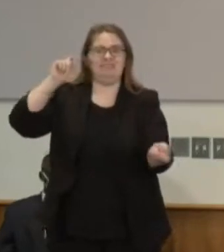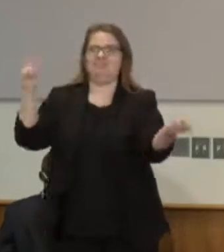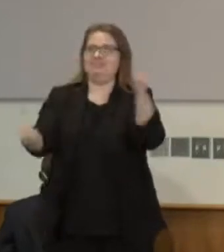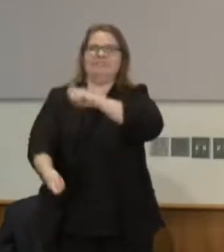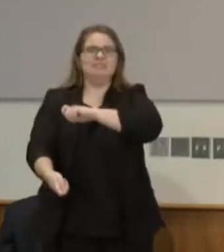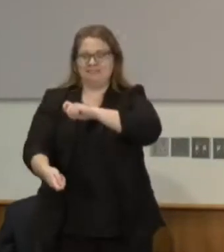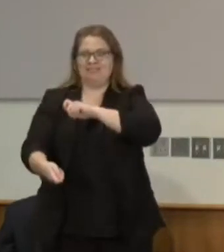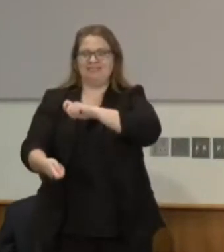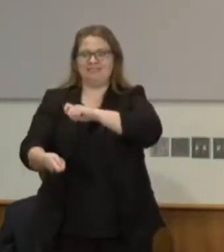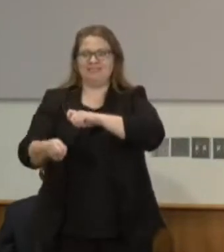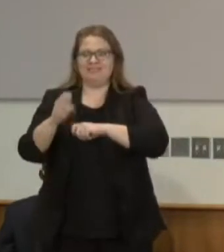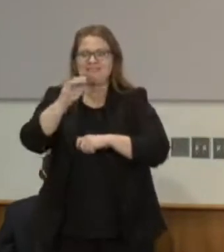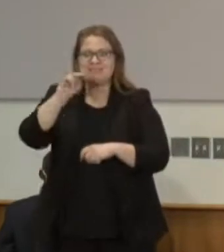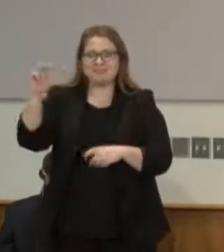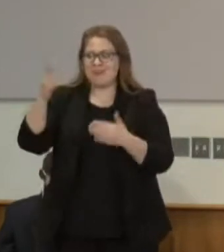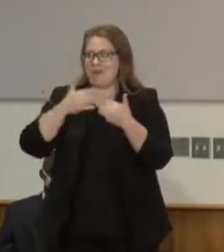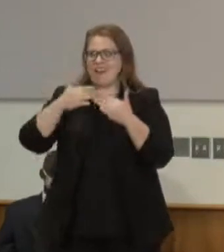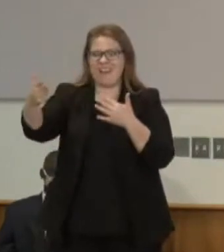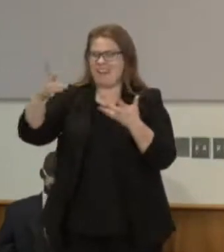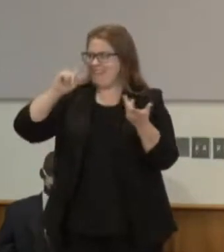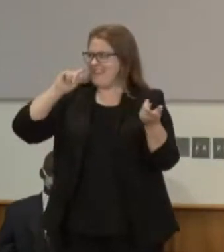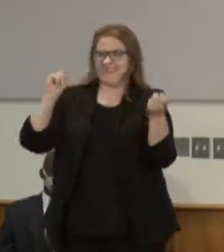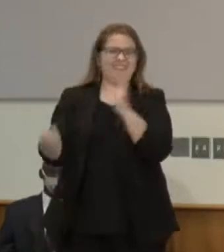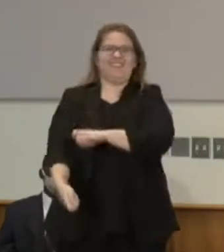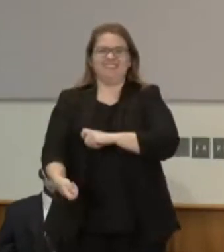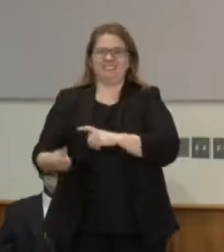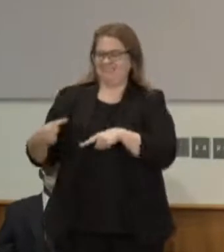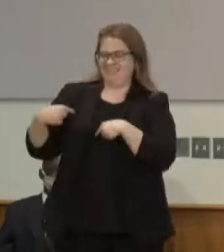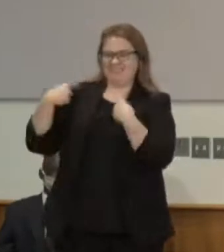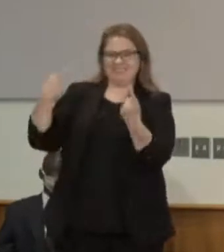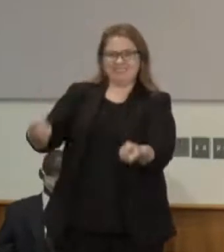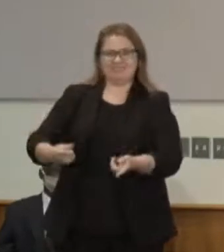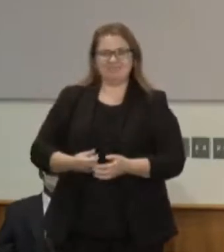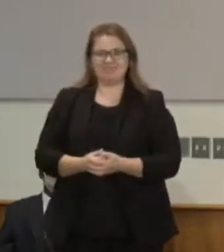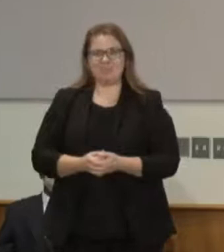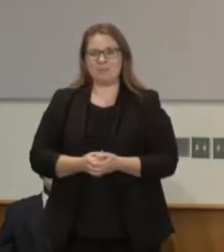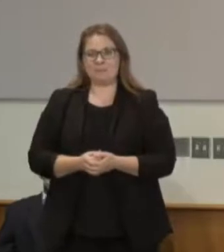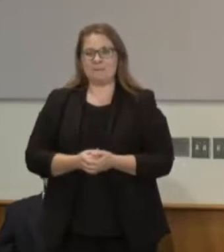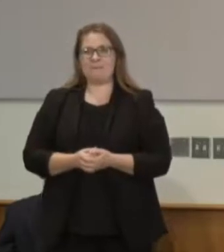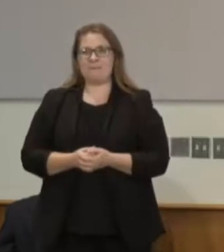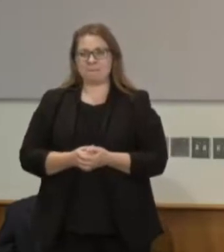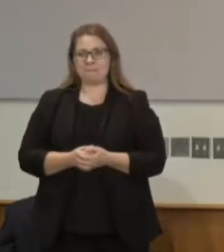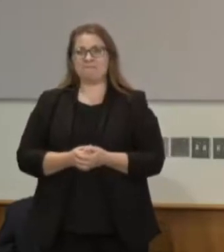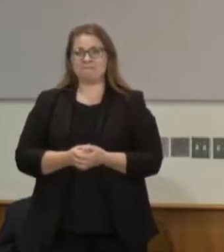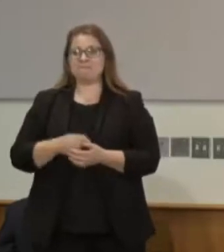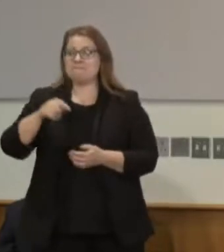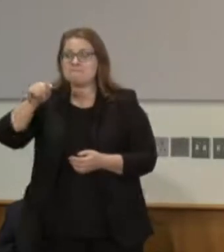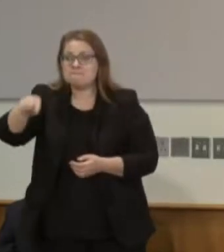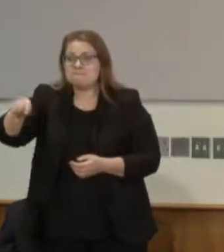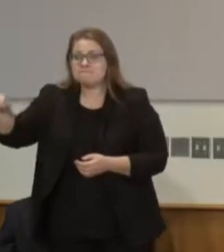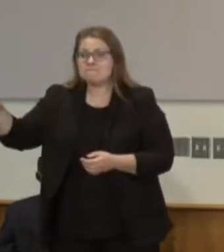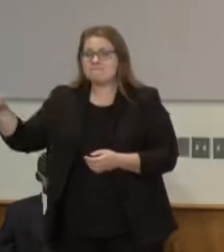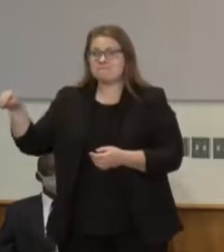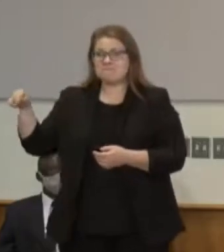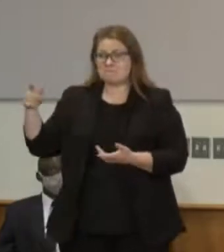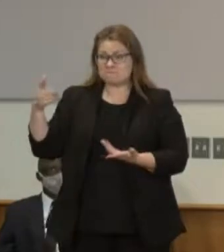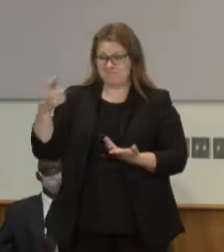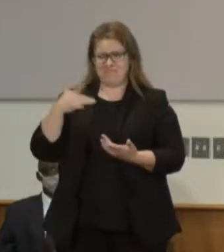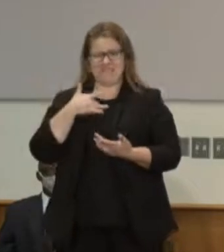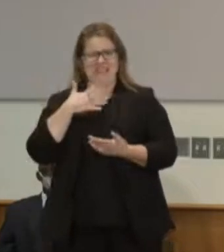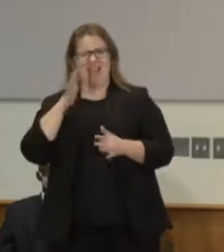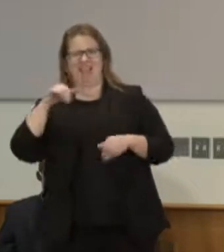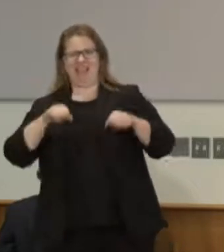how to address these injustices that have occurred in this country better watch that video again because that's what we're talking about today